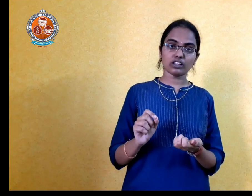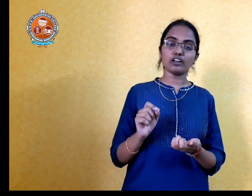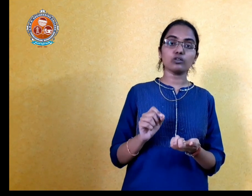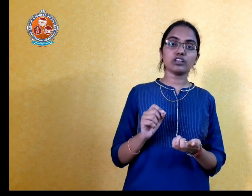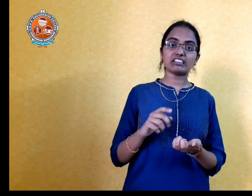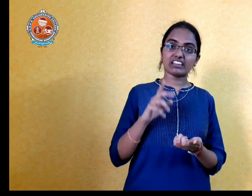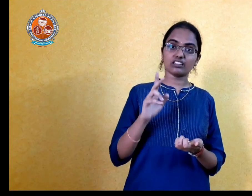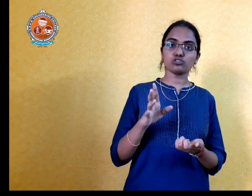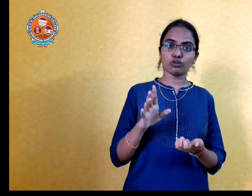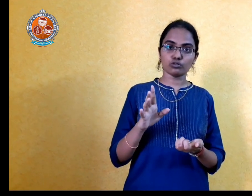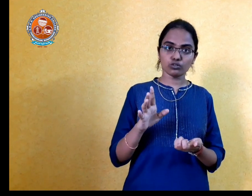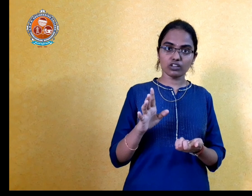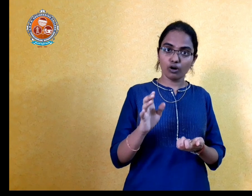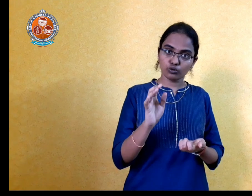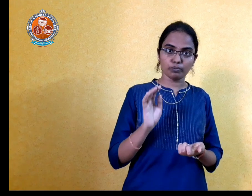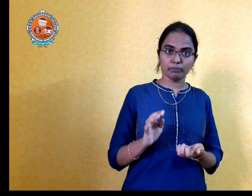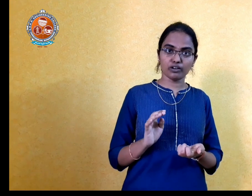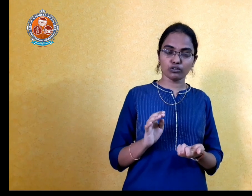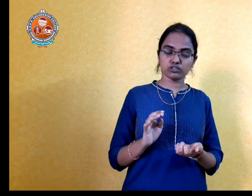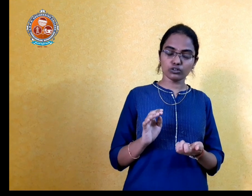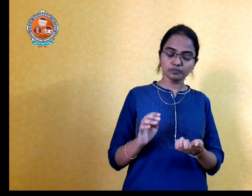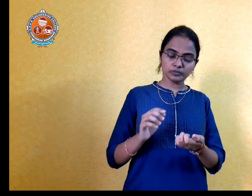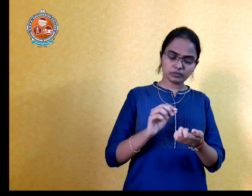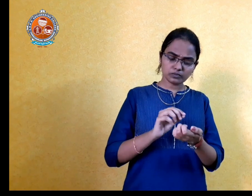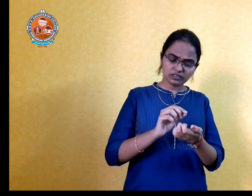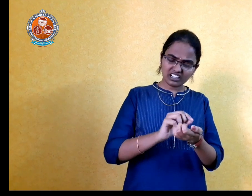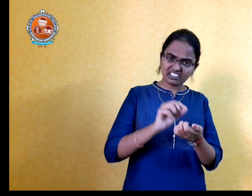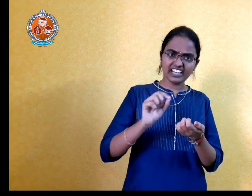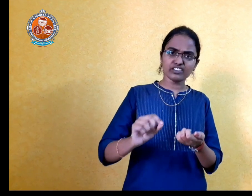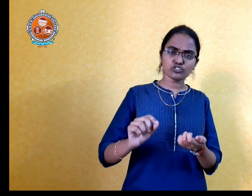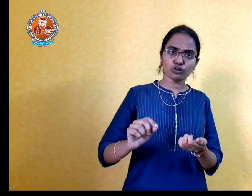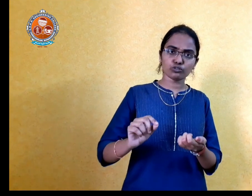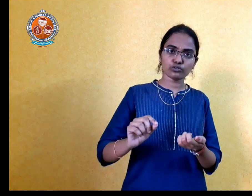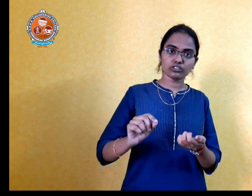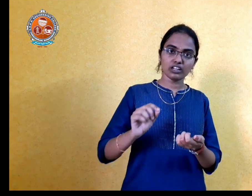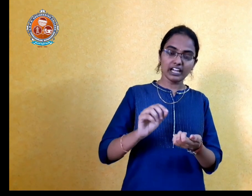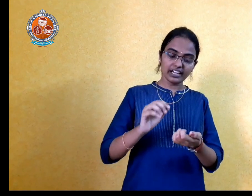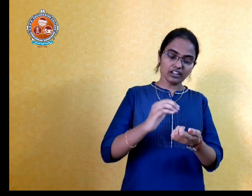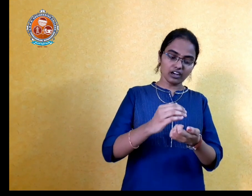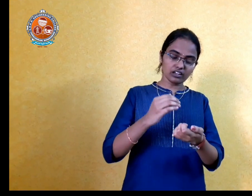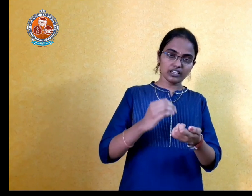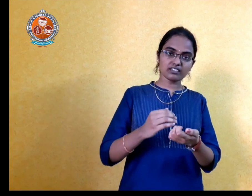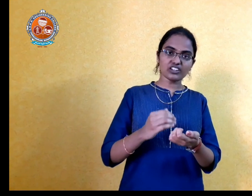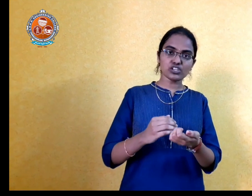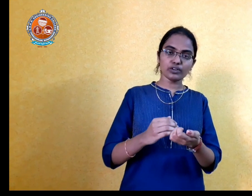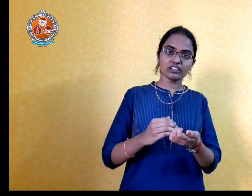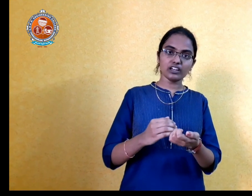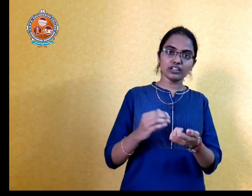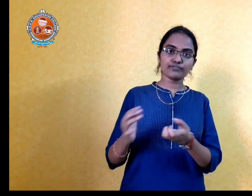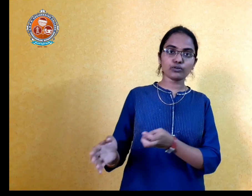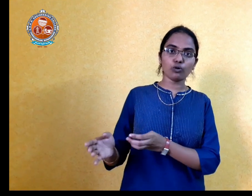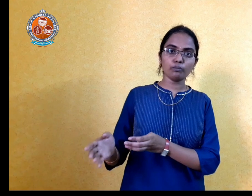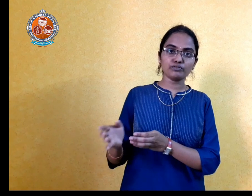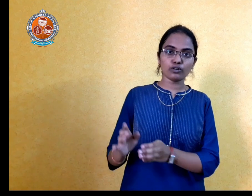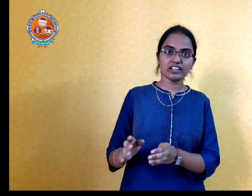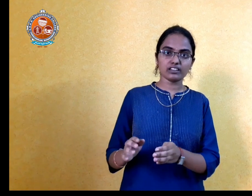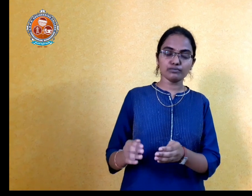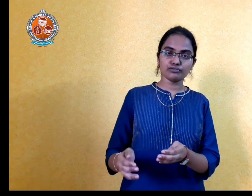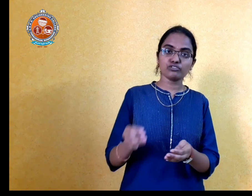and also think the short notes how to prepare also write the short notes in such a way that if you go before exam if you